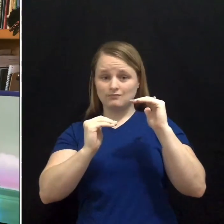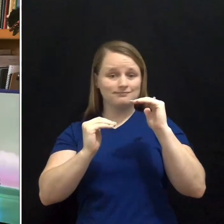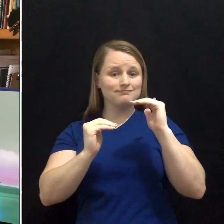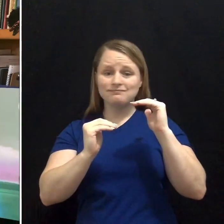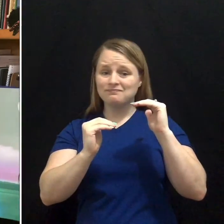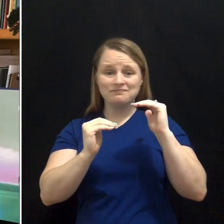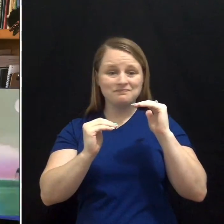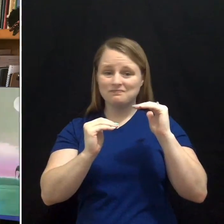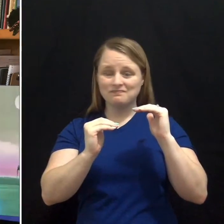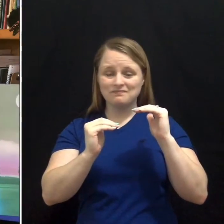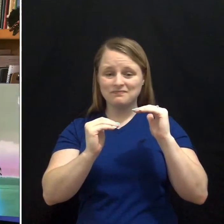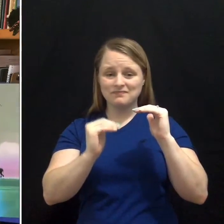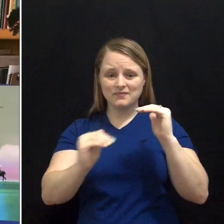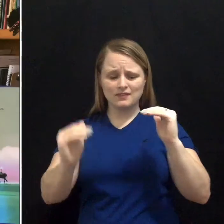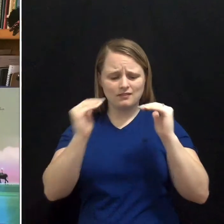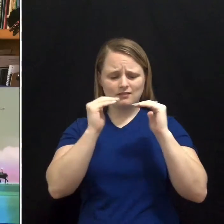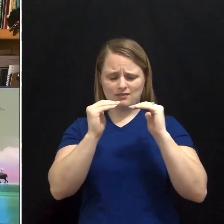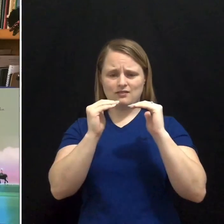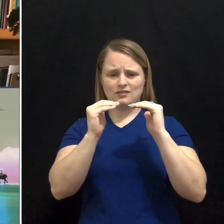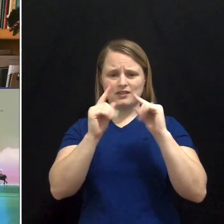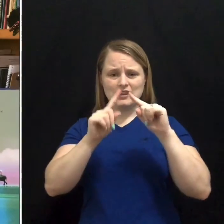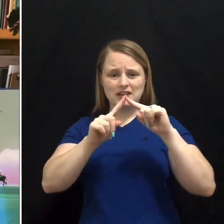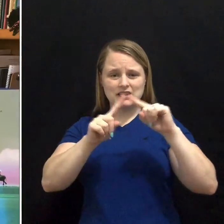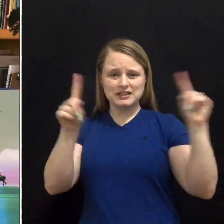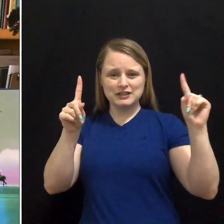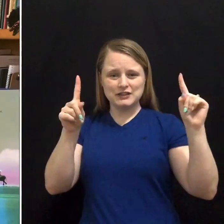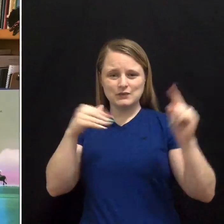of a different color.